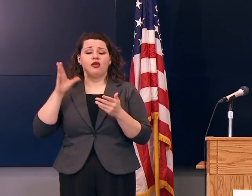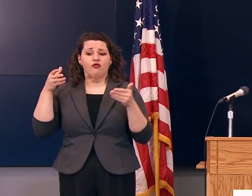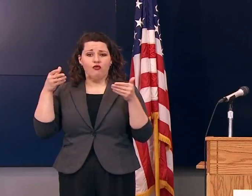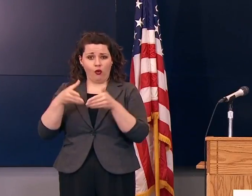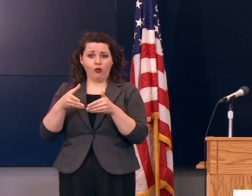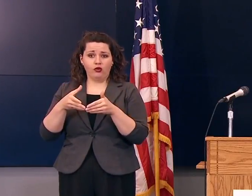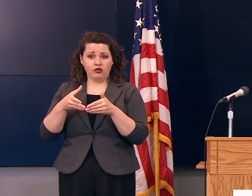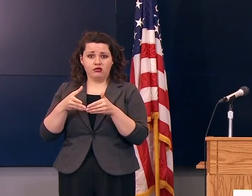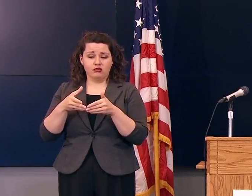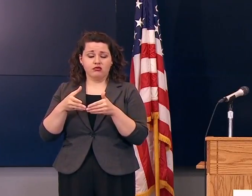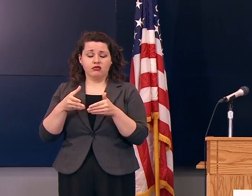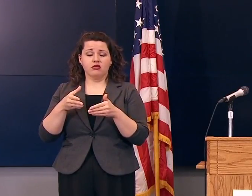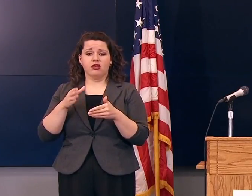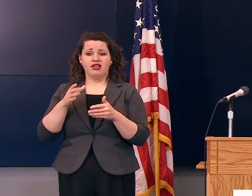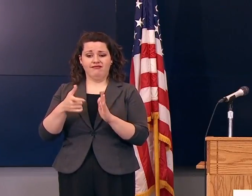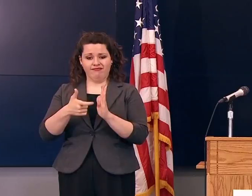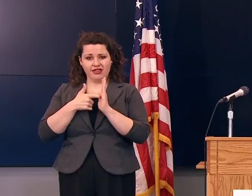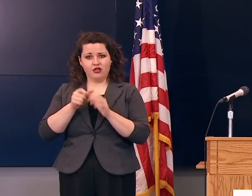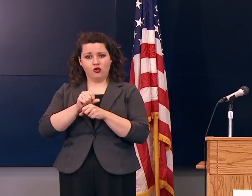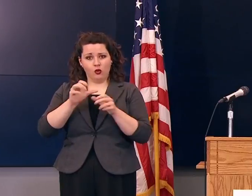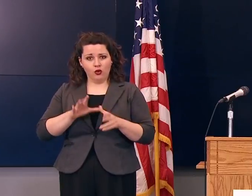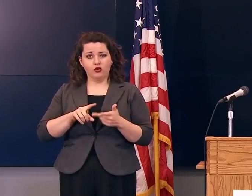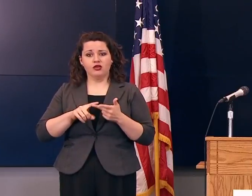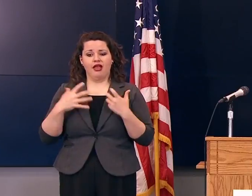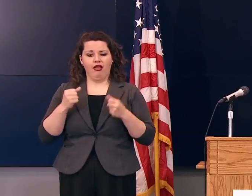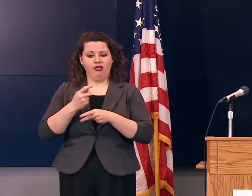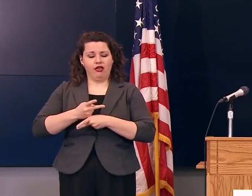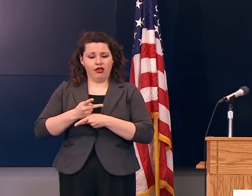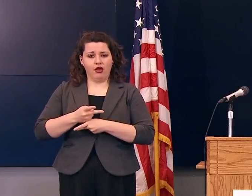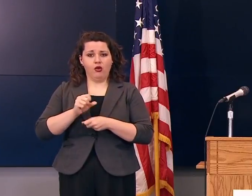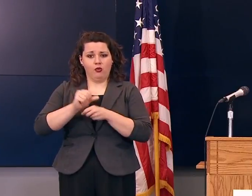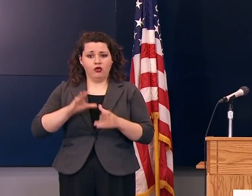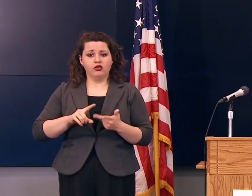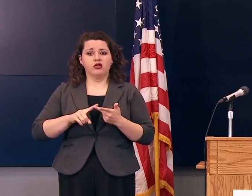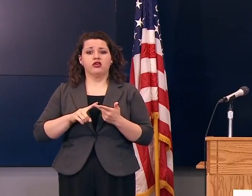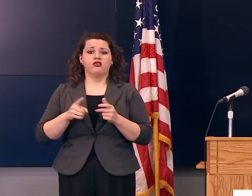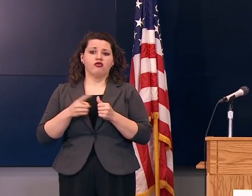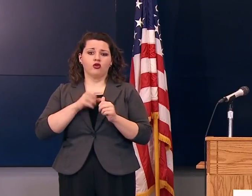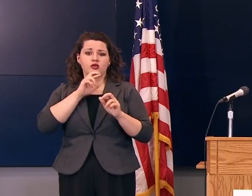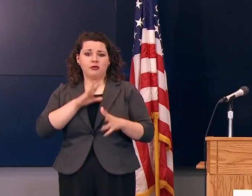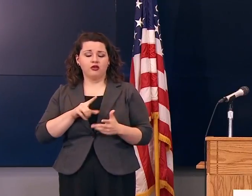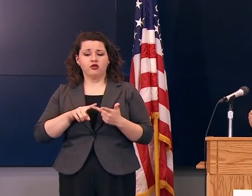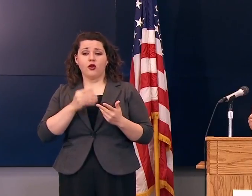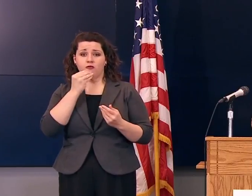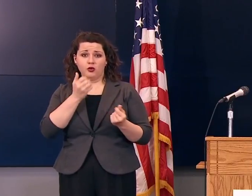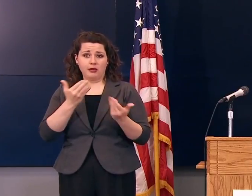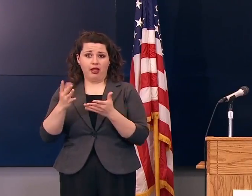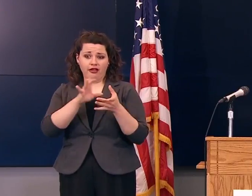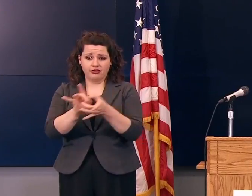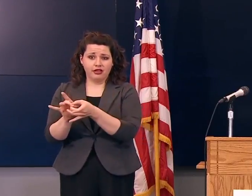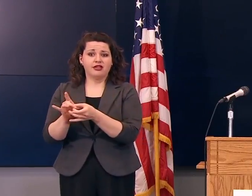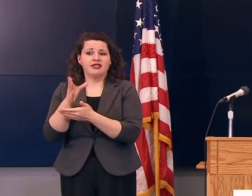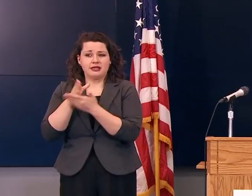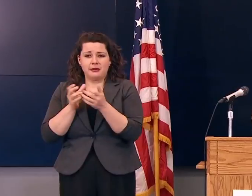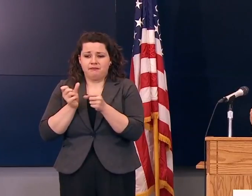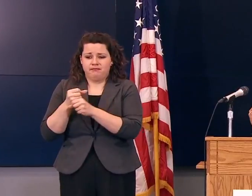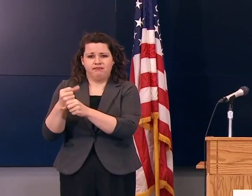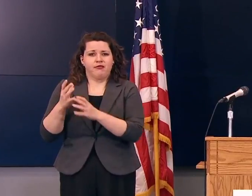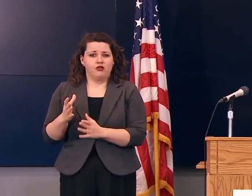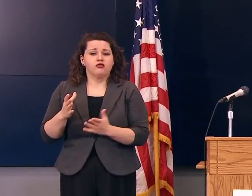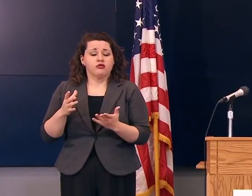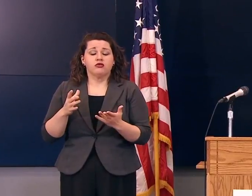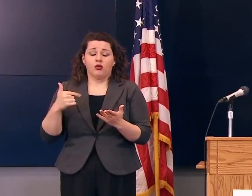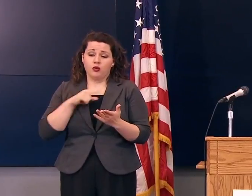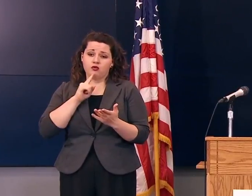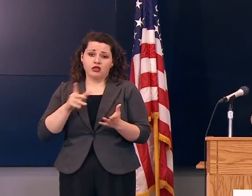on our essential workforce, our healthcare workers, our first responders, our food supply chain and some of our manufacturers. So we